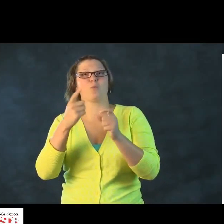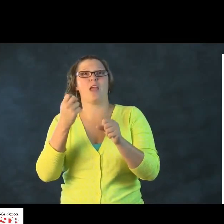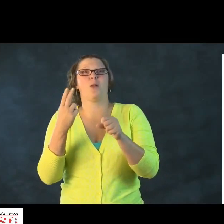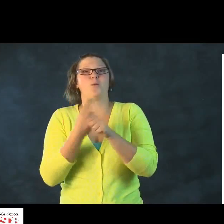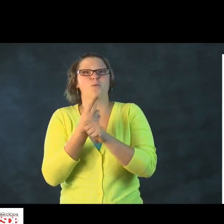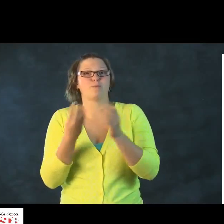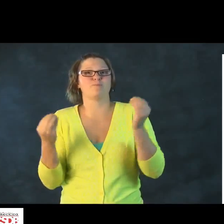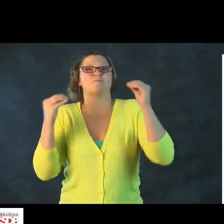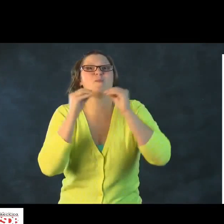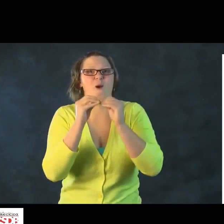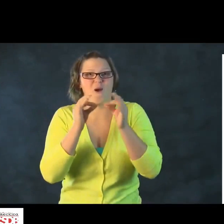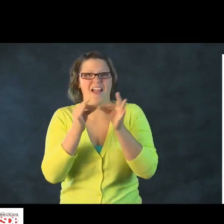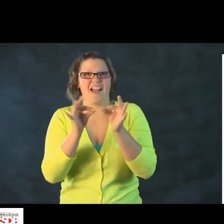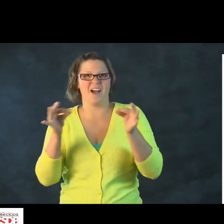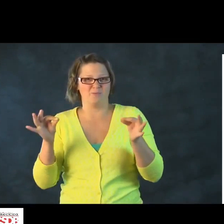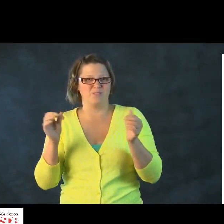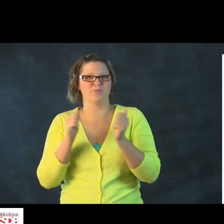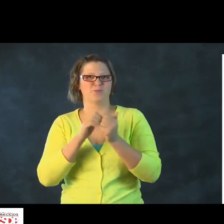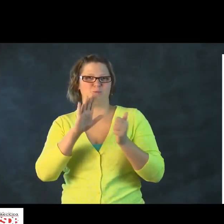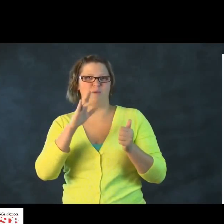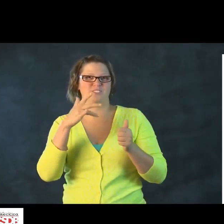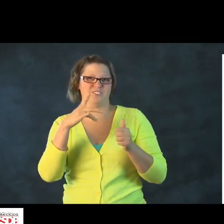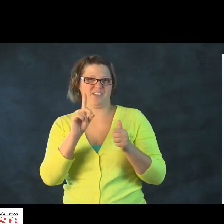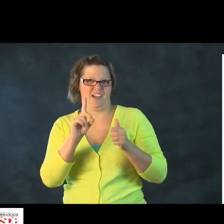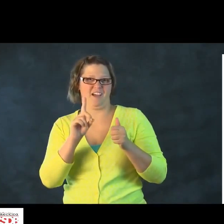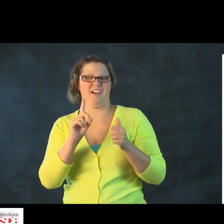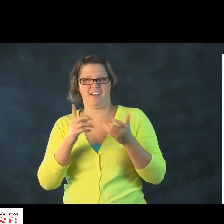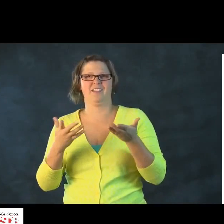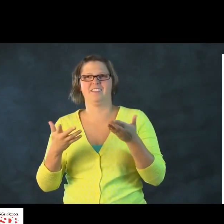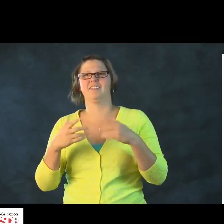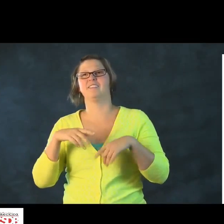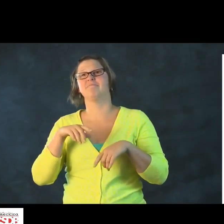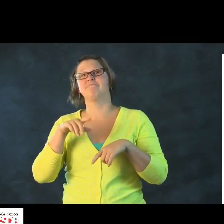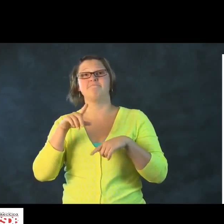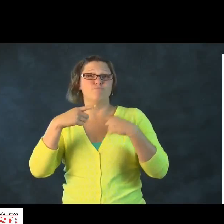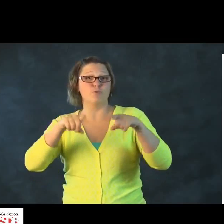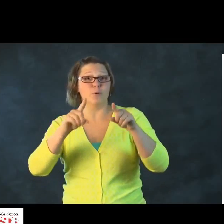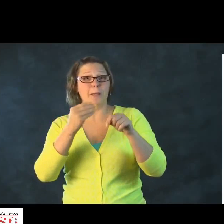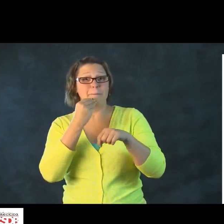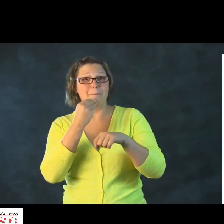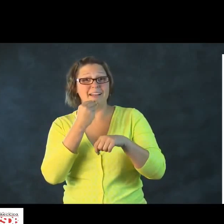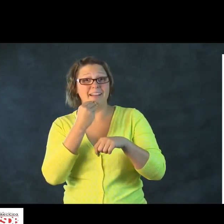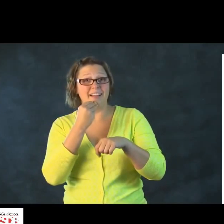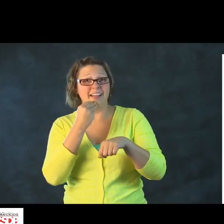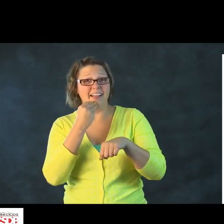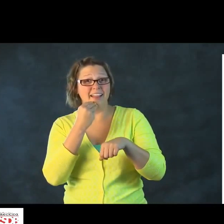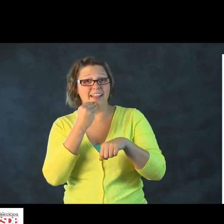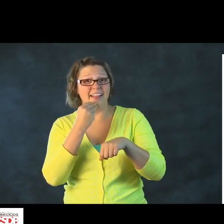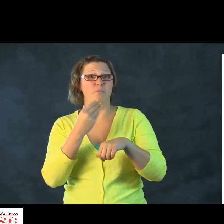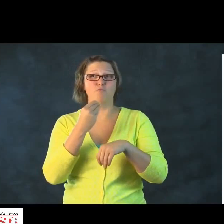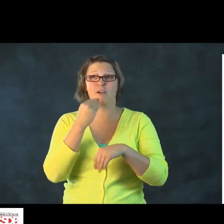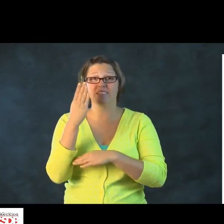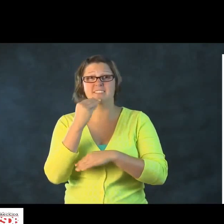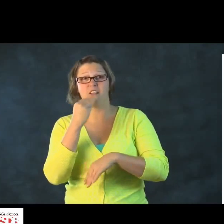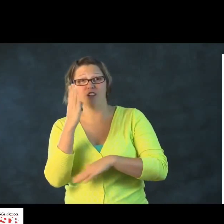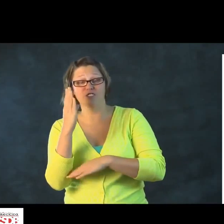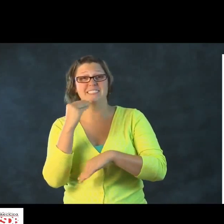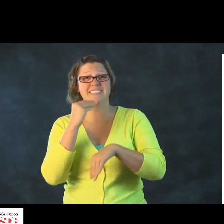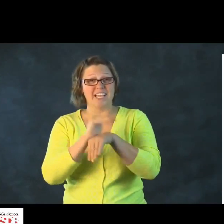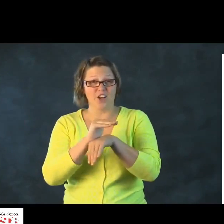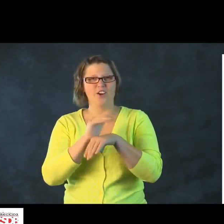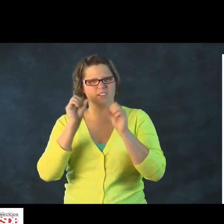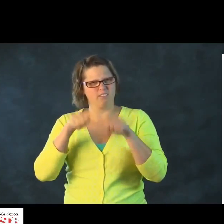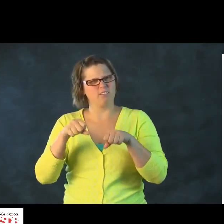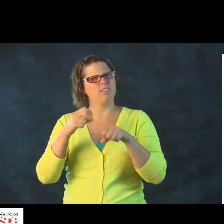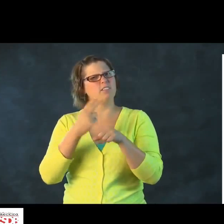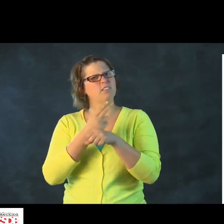child. Now, I'm going to give you an example of how you can actually use more language with your child. It can take place during